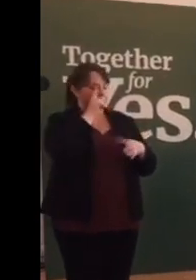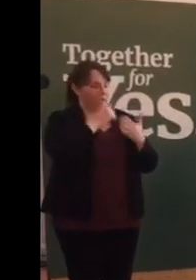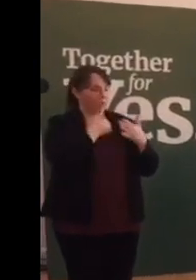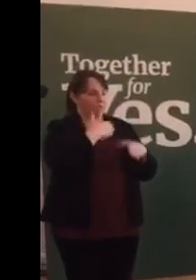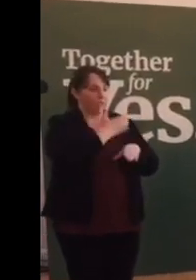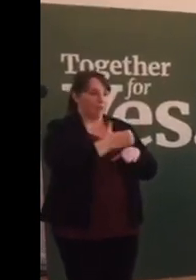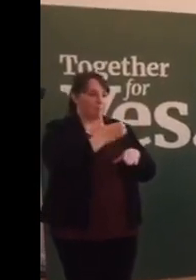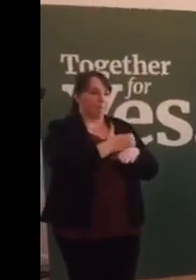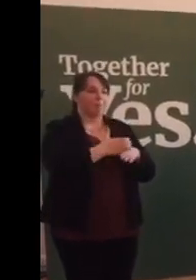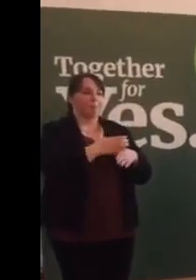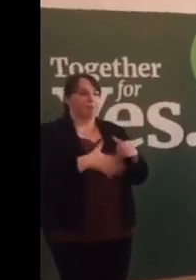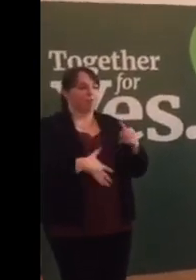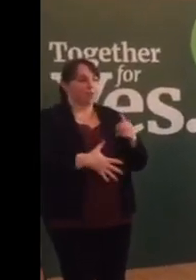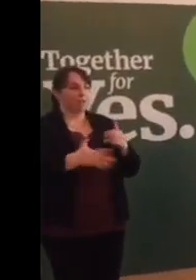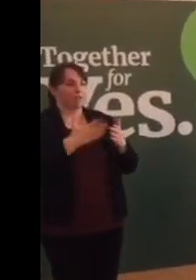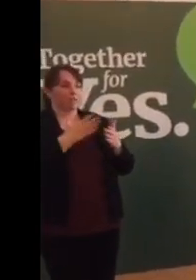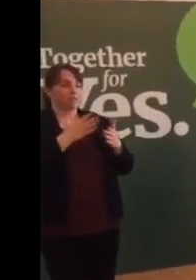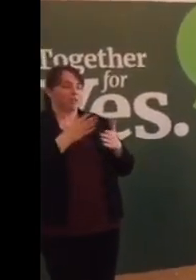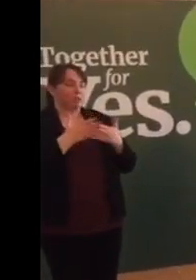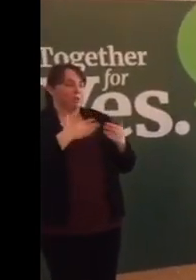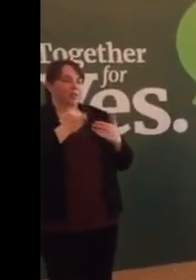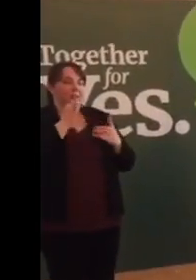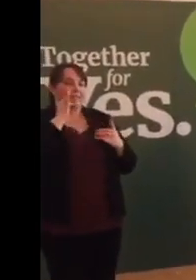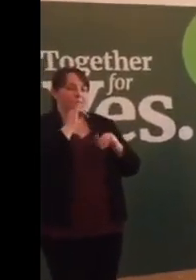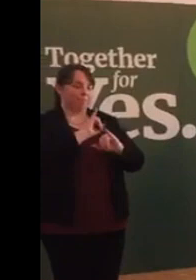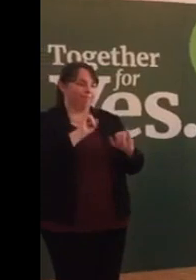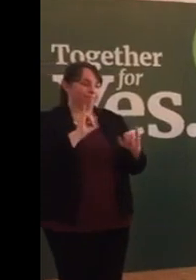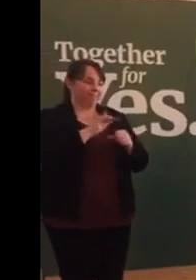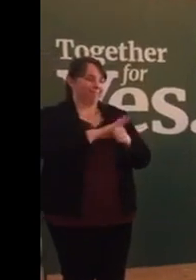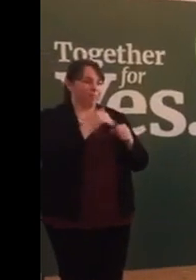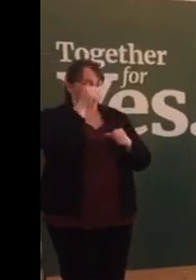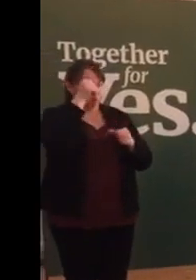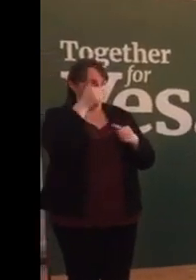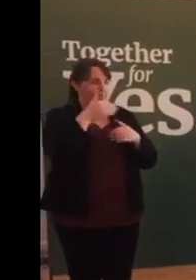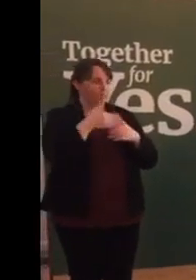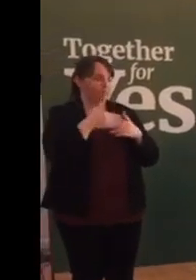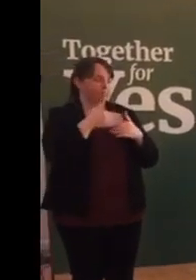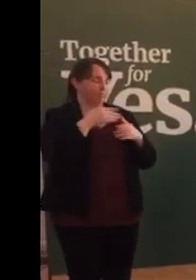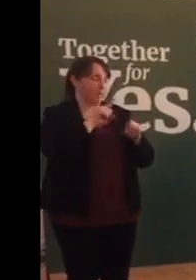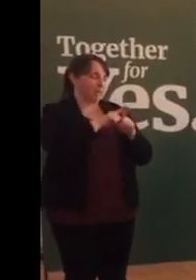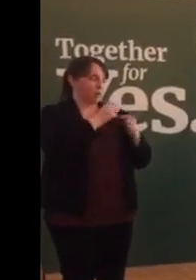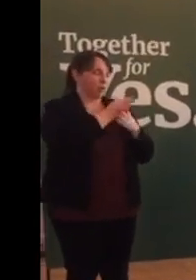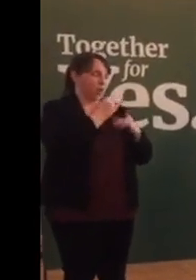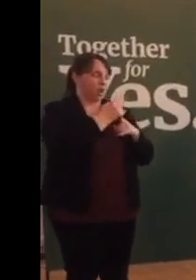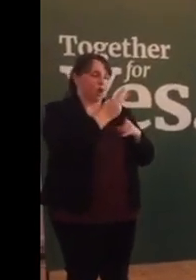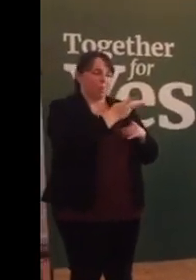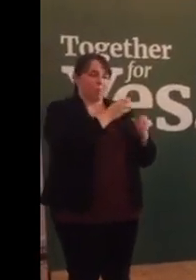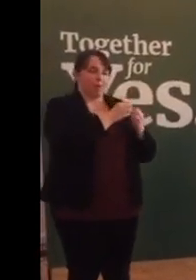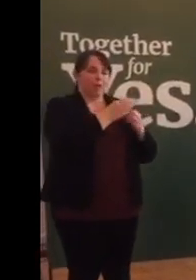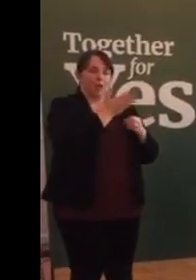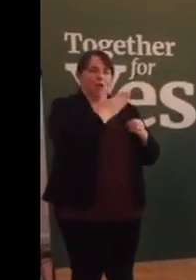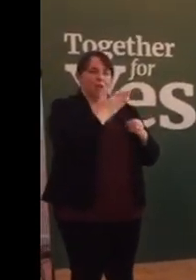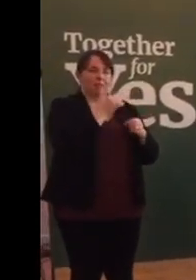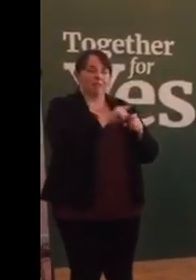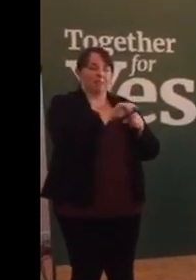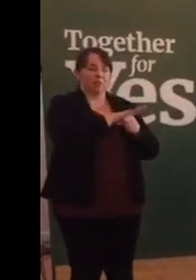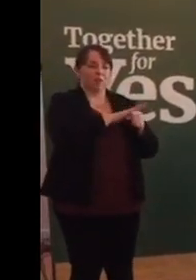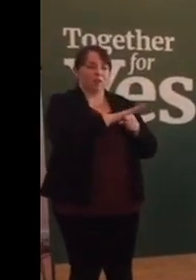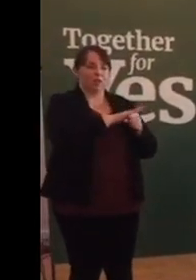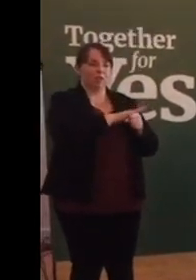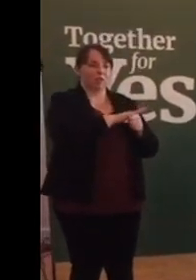pregnancy, even in the tragic circumstances described by our couple so movingly earlier this morning.